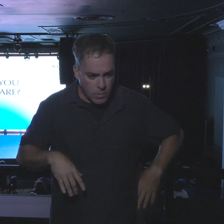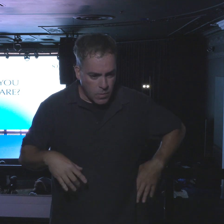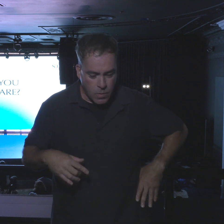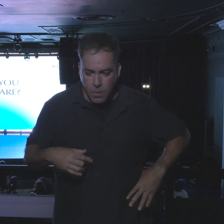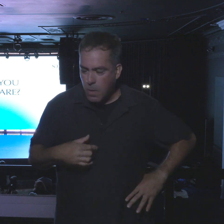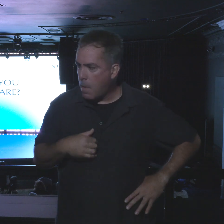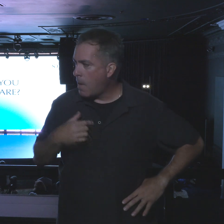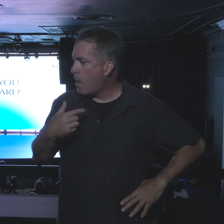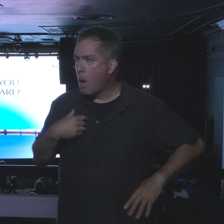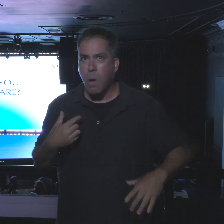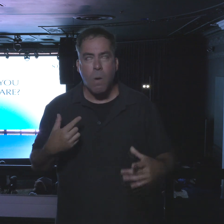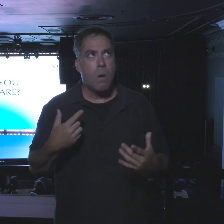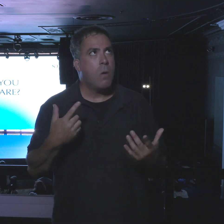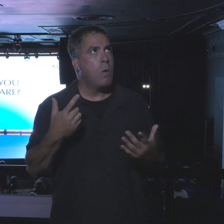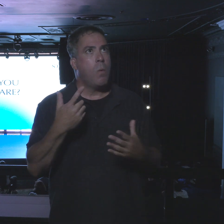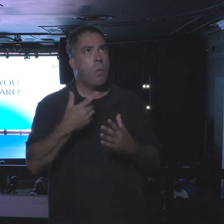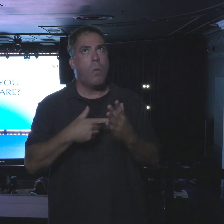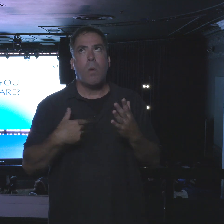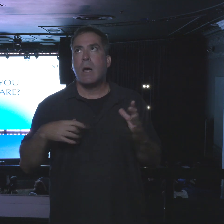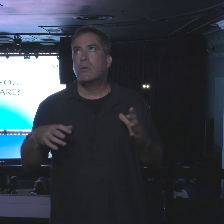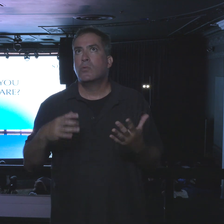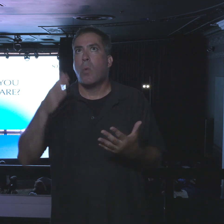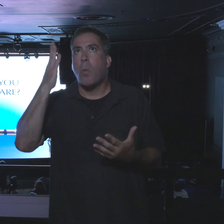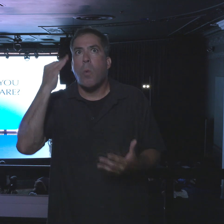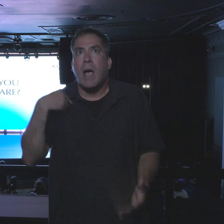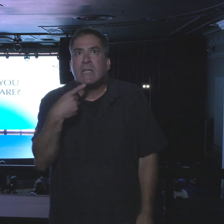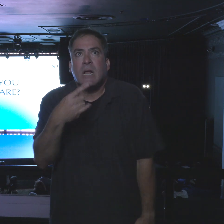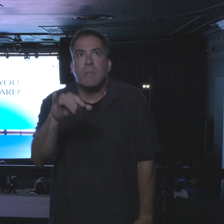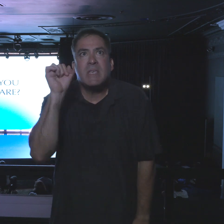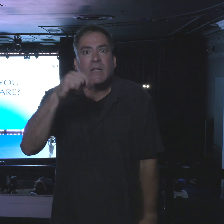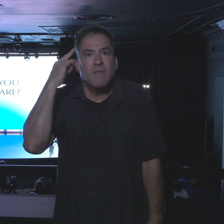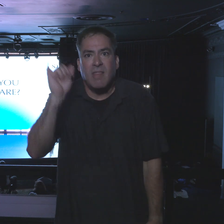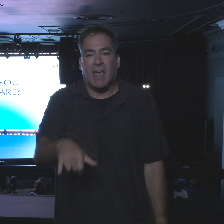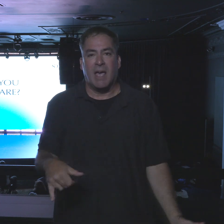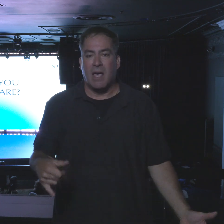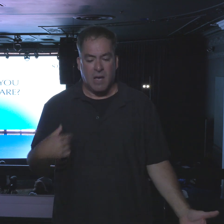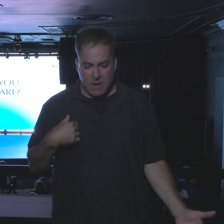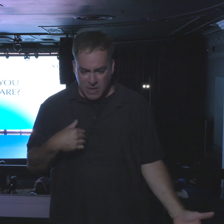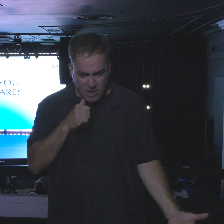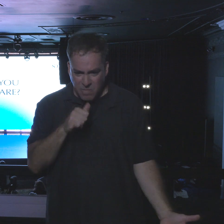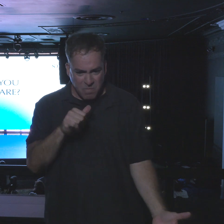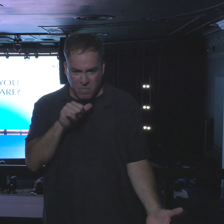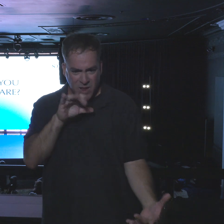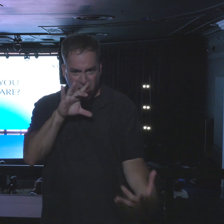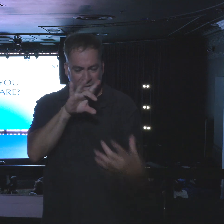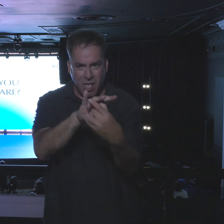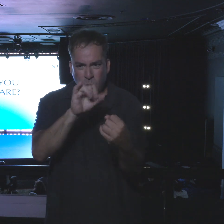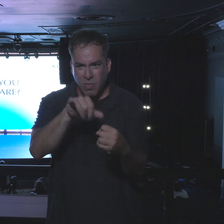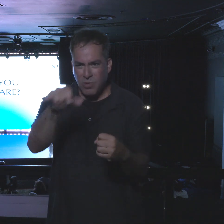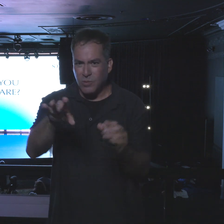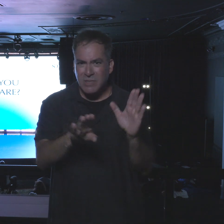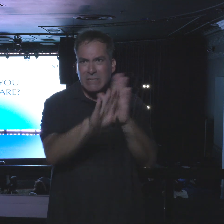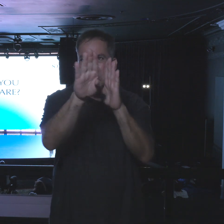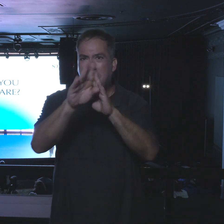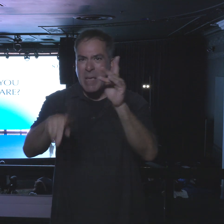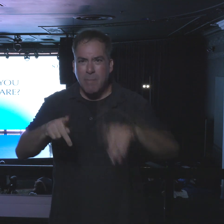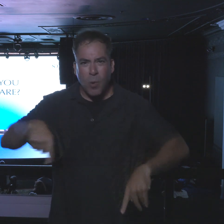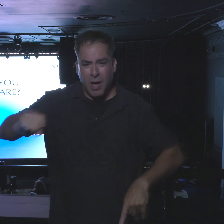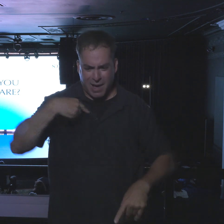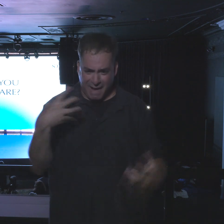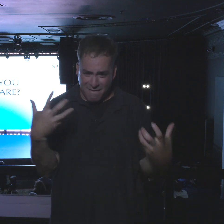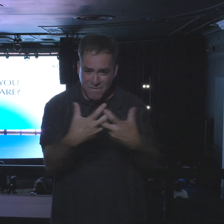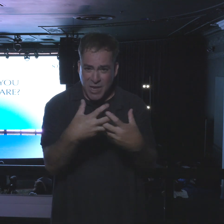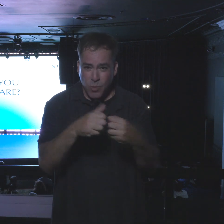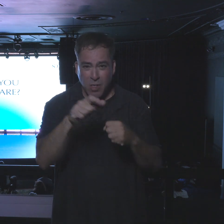what in the world did I do? Why did I say yes to this? I don't belong here. I don't fit in with these